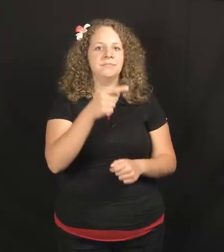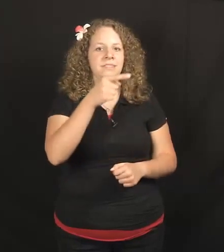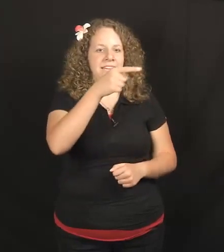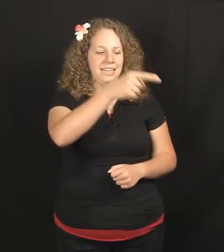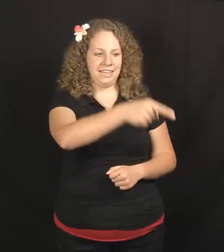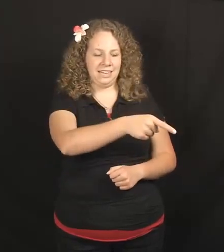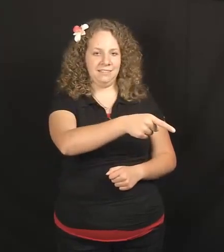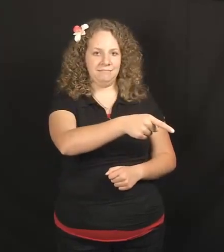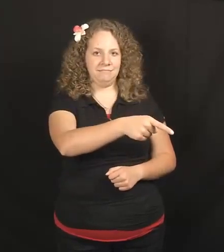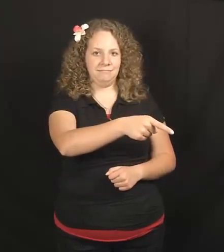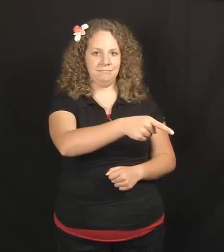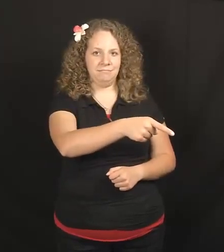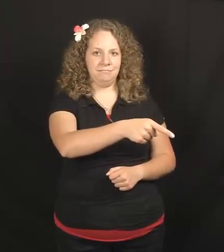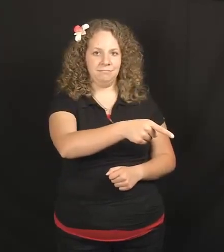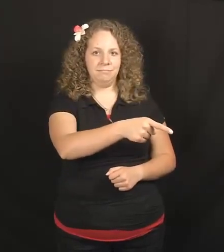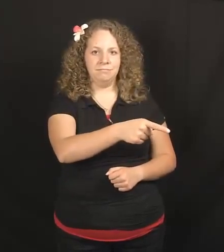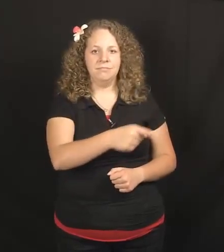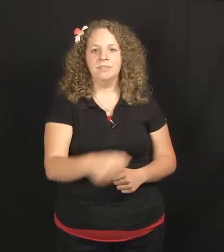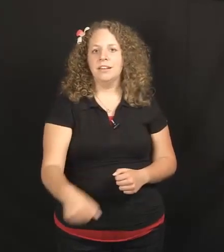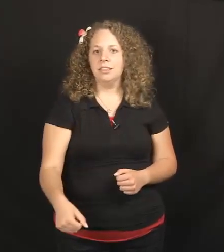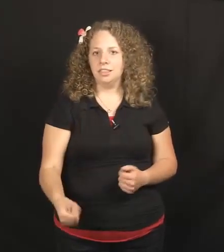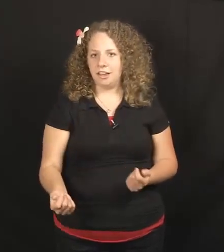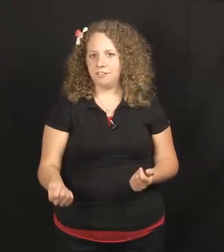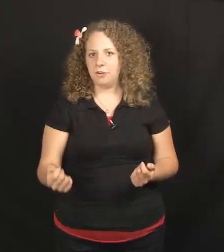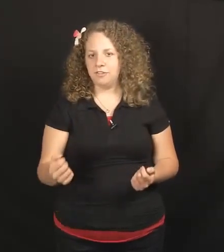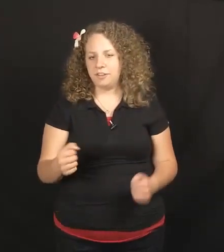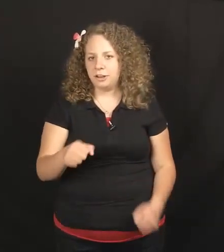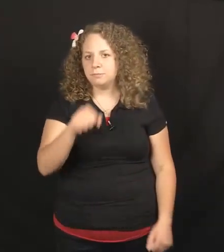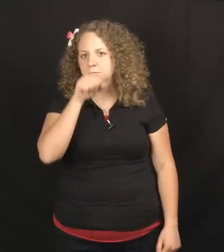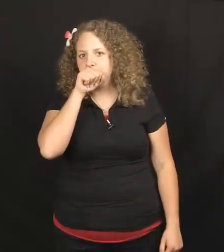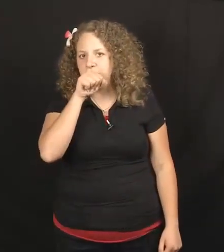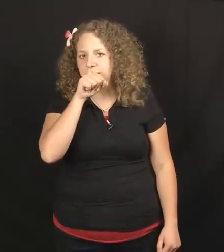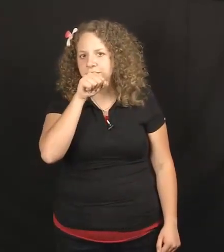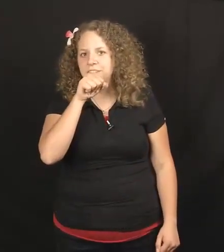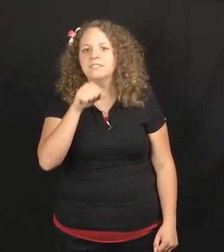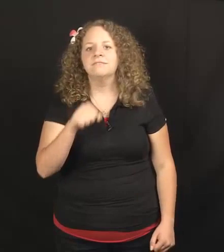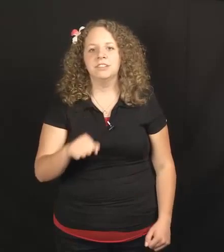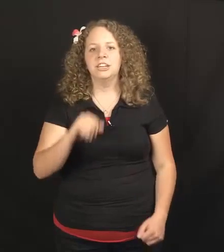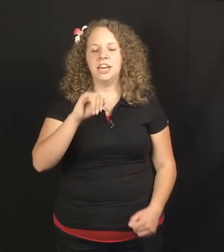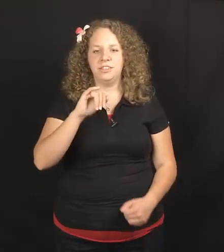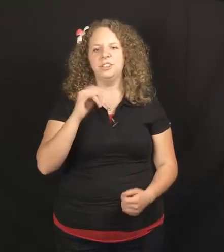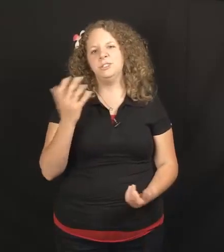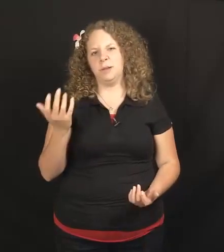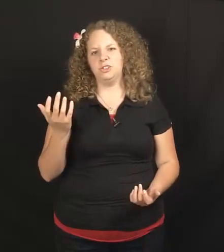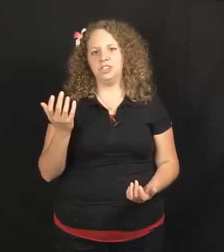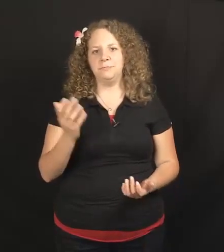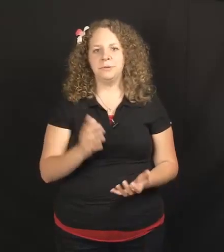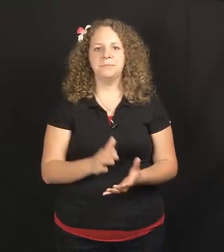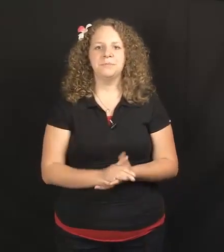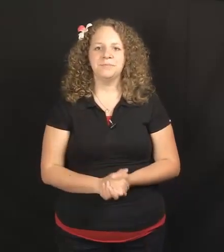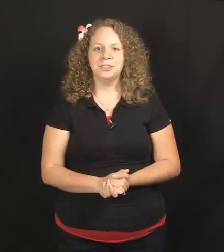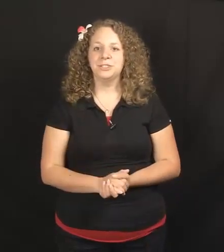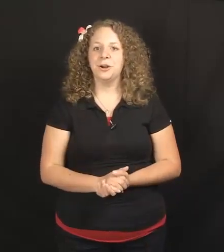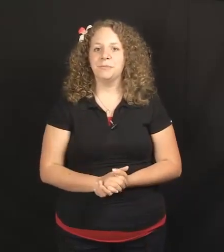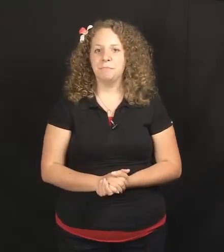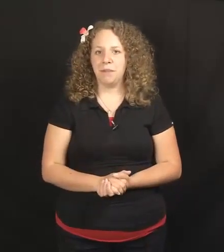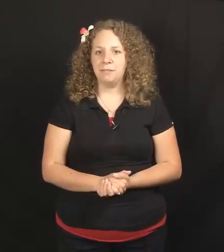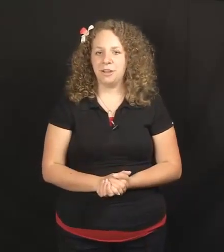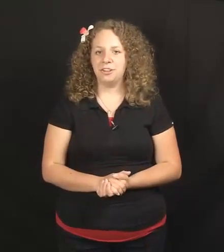he, love or favorite, and then you spell jeep. So, my brother,